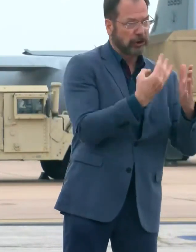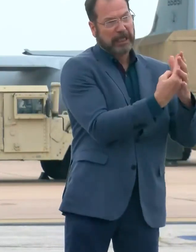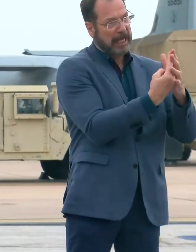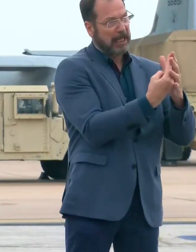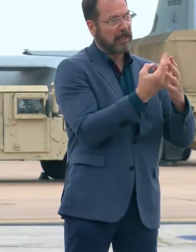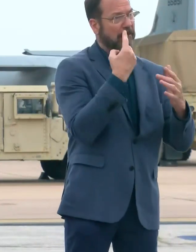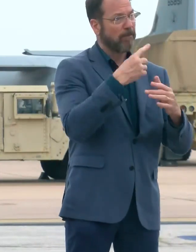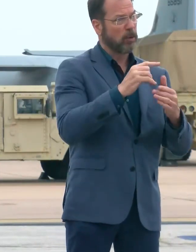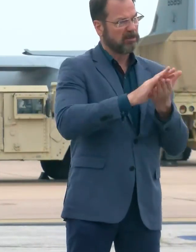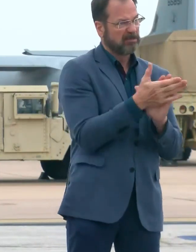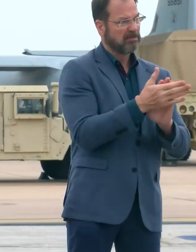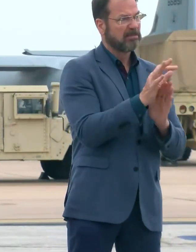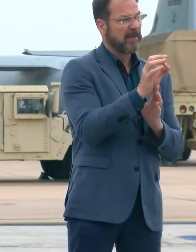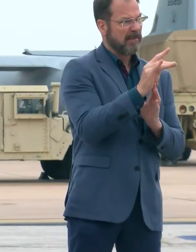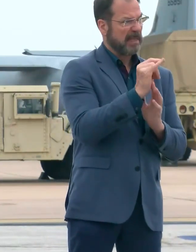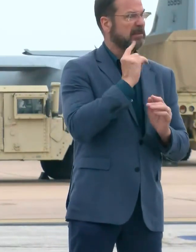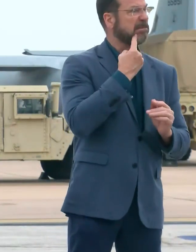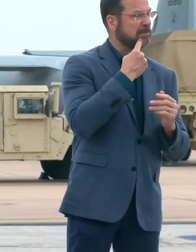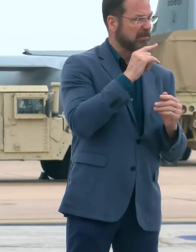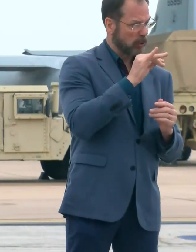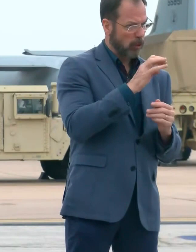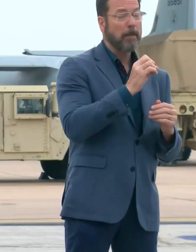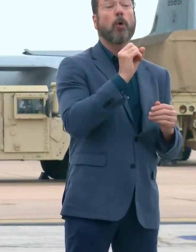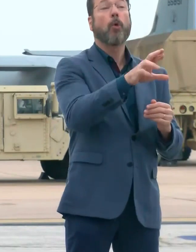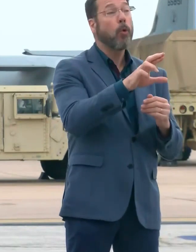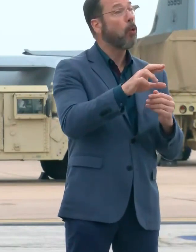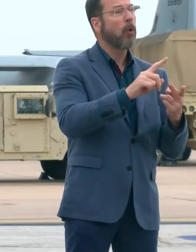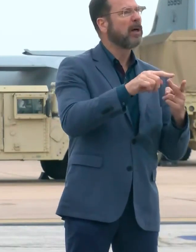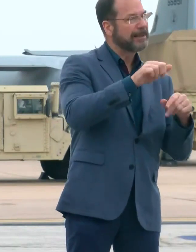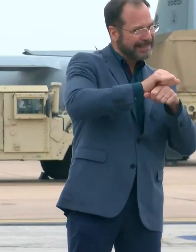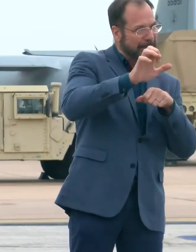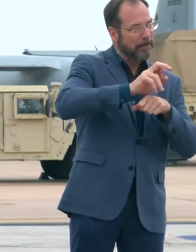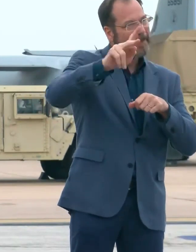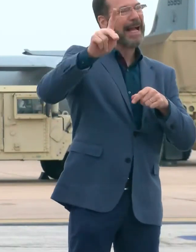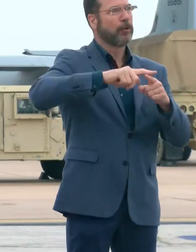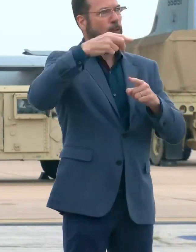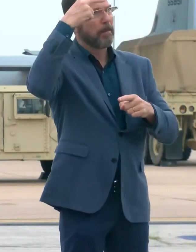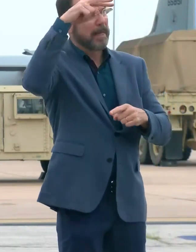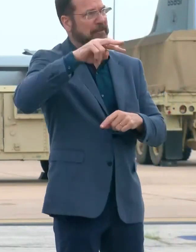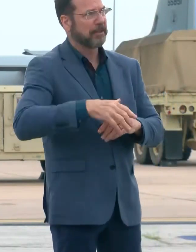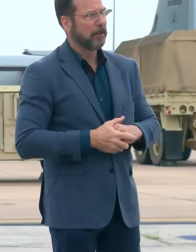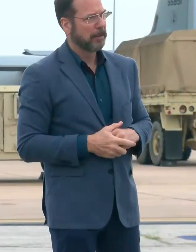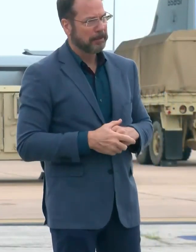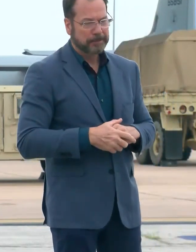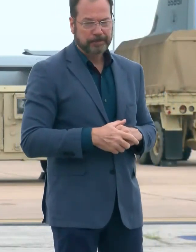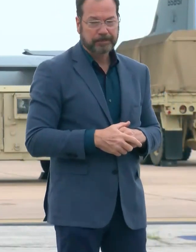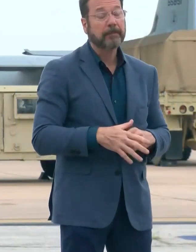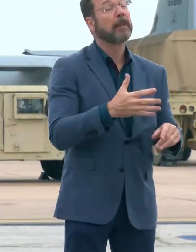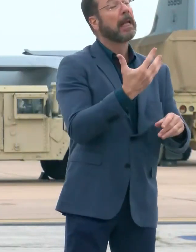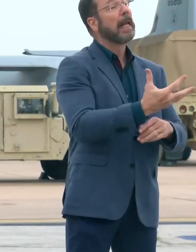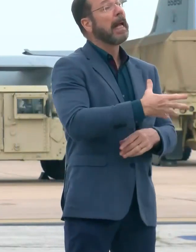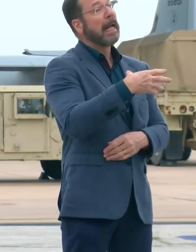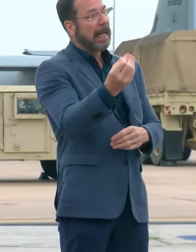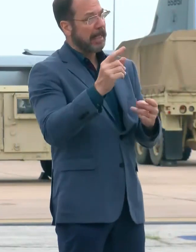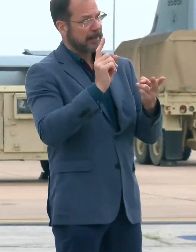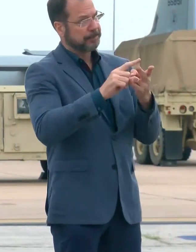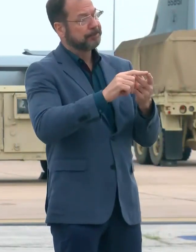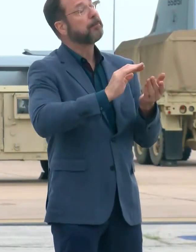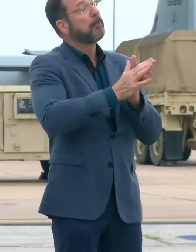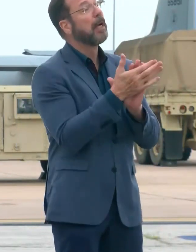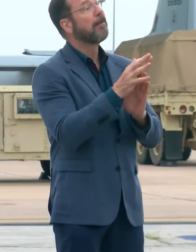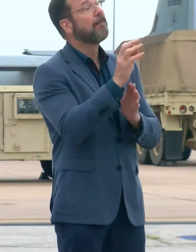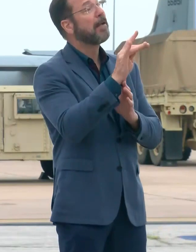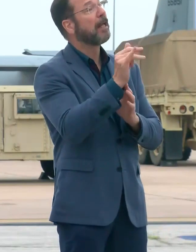for a felony or alternatively to return them back to Mexico. We will also make it a felony